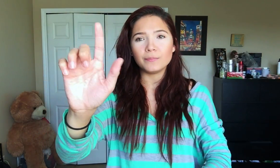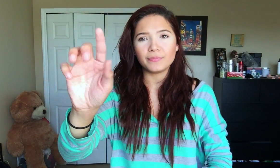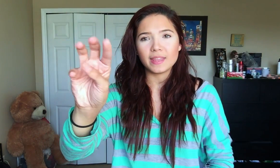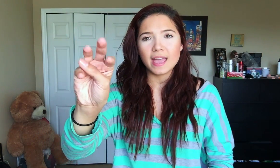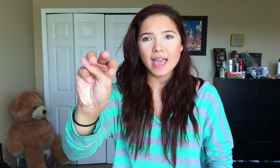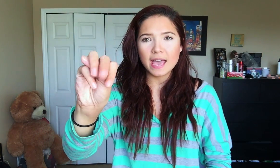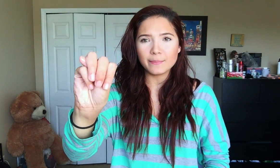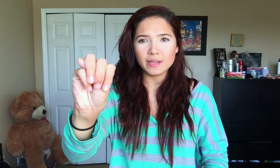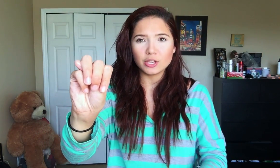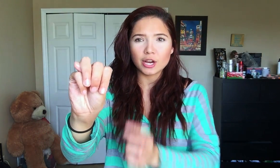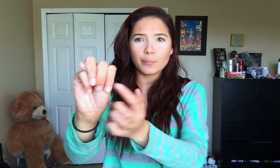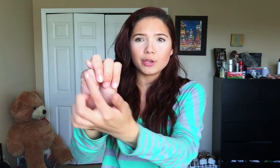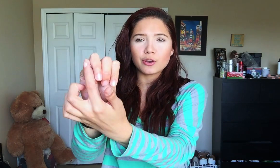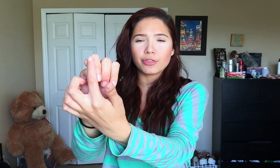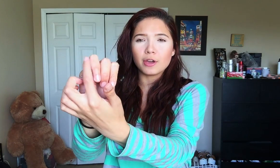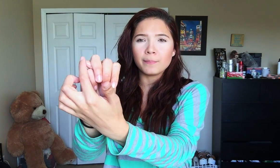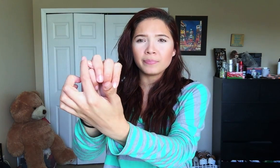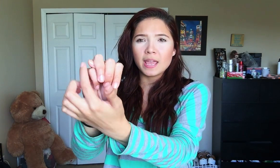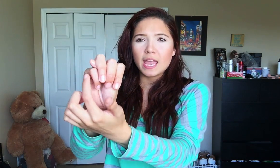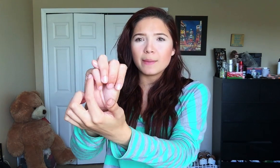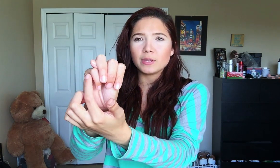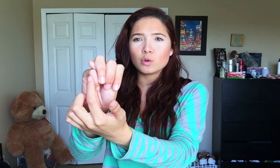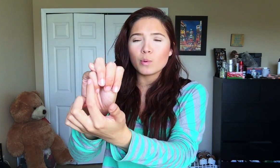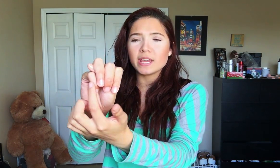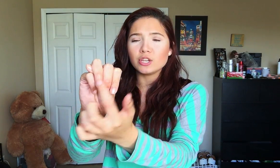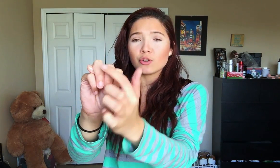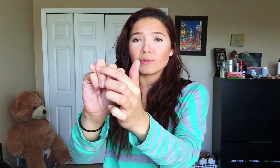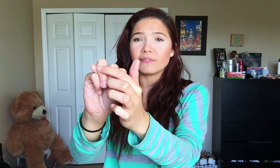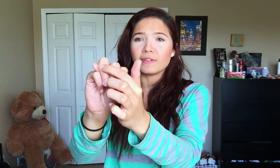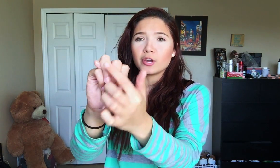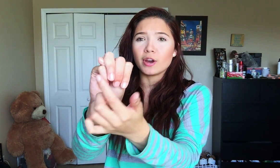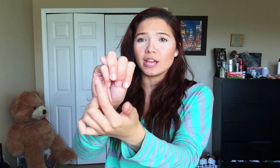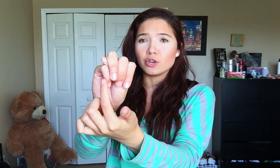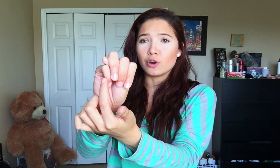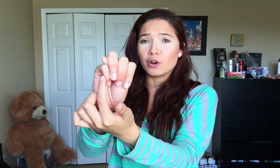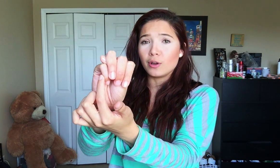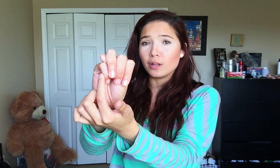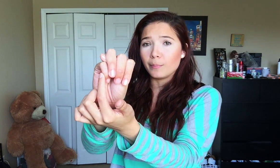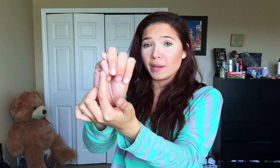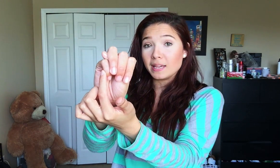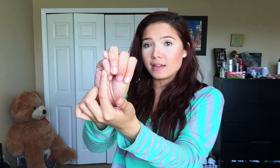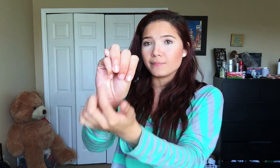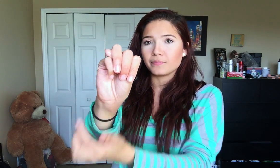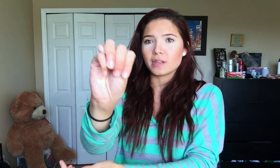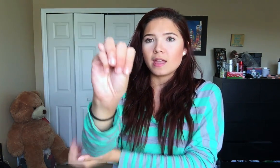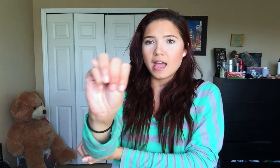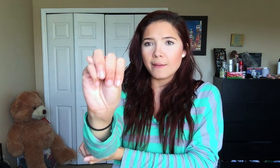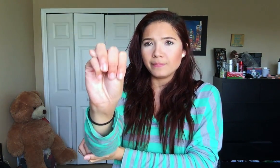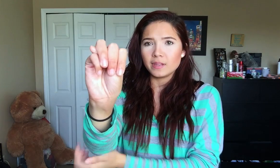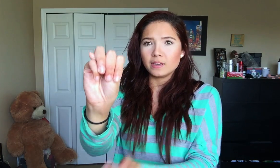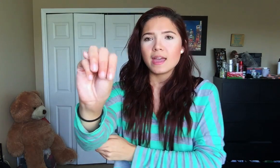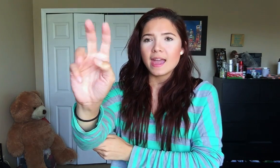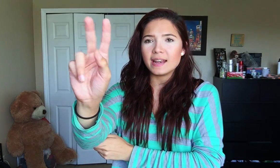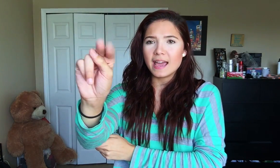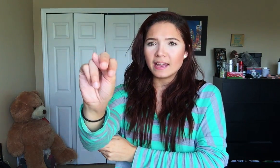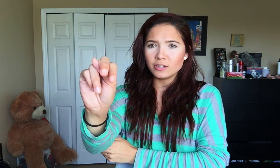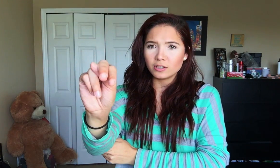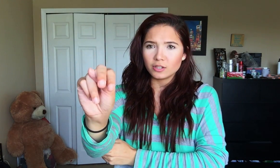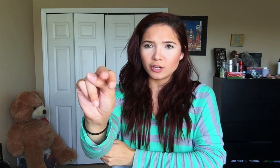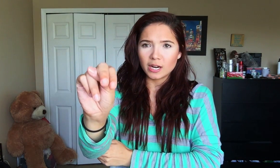M you're gonna put your thumb in between your ring finger and your pinky M and N you're